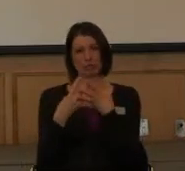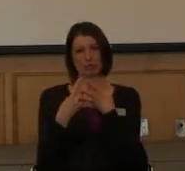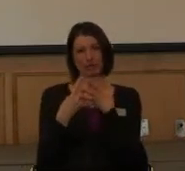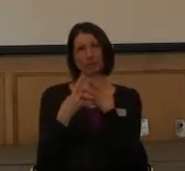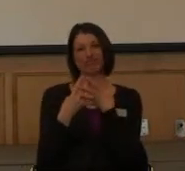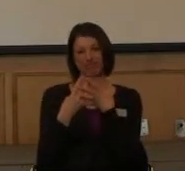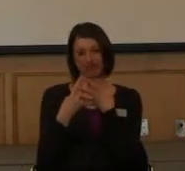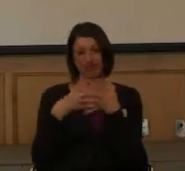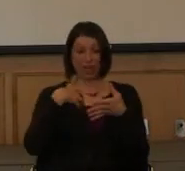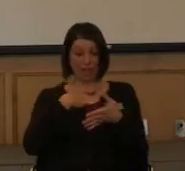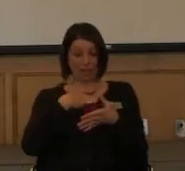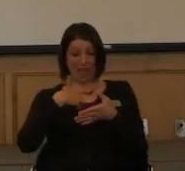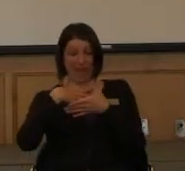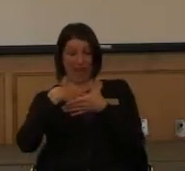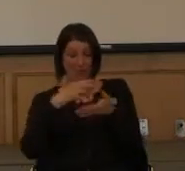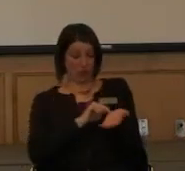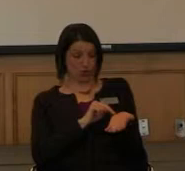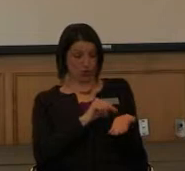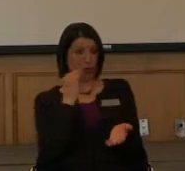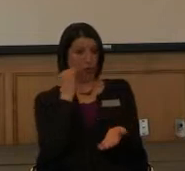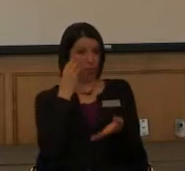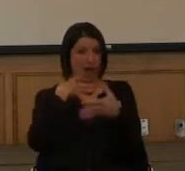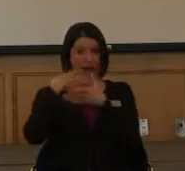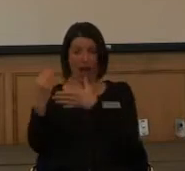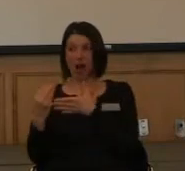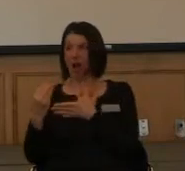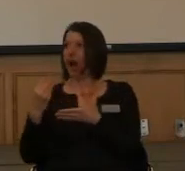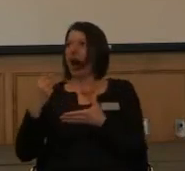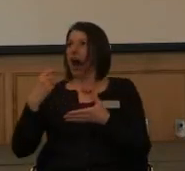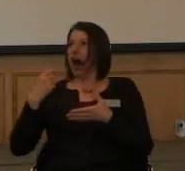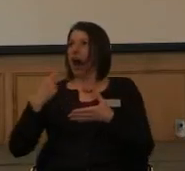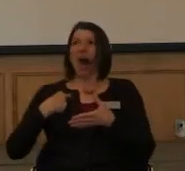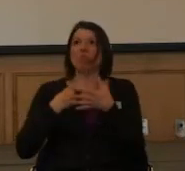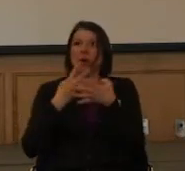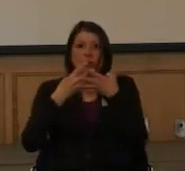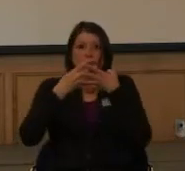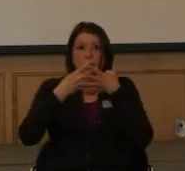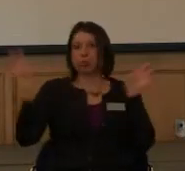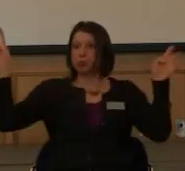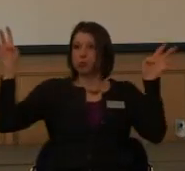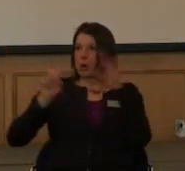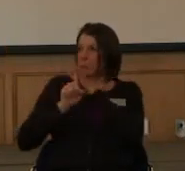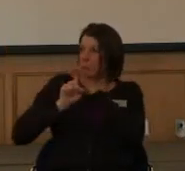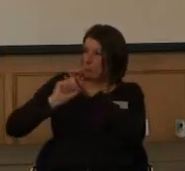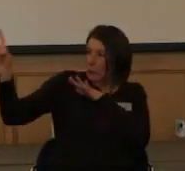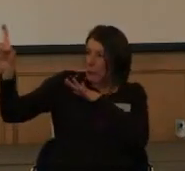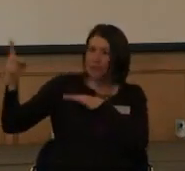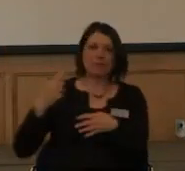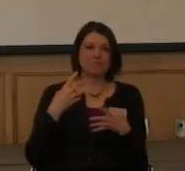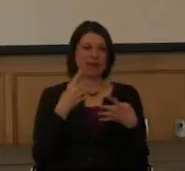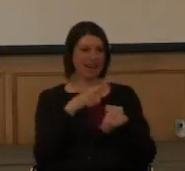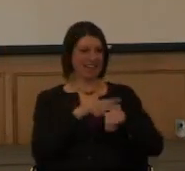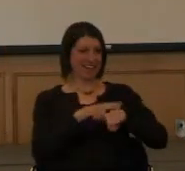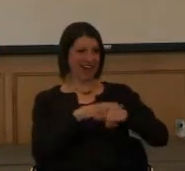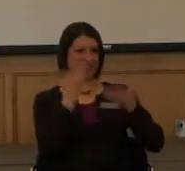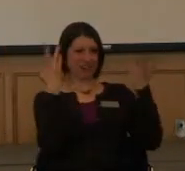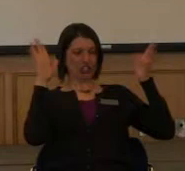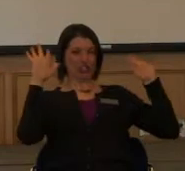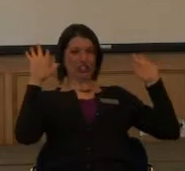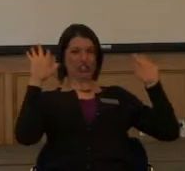fact, when I got out, I made the comment that I was being sprung. That I finally, you know, I've done my time. was getting out.